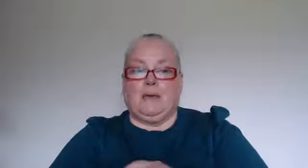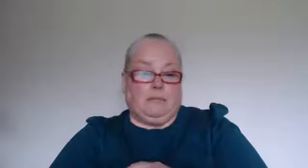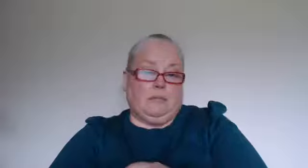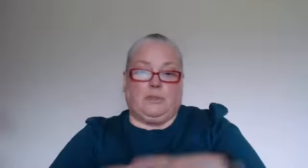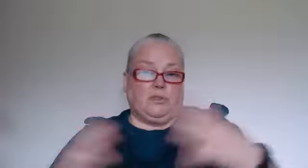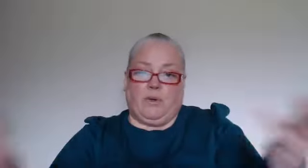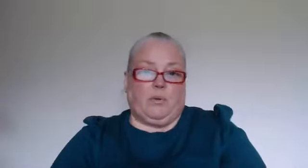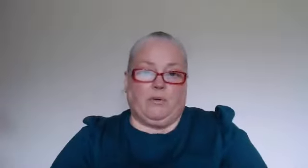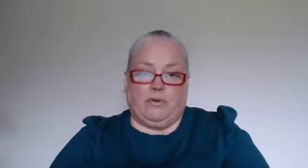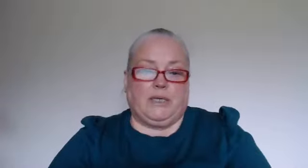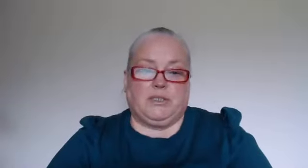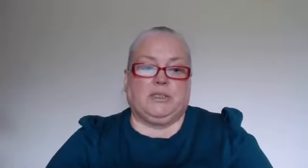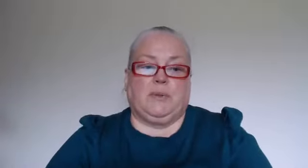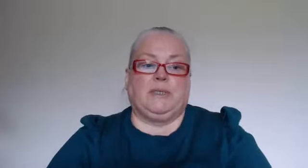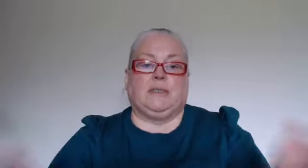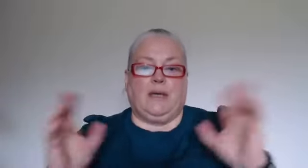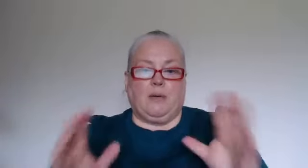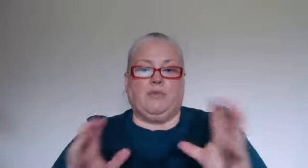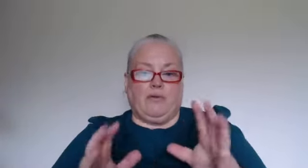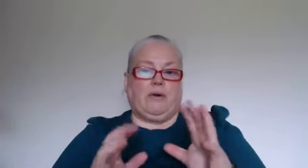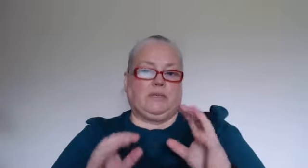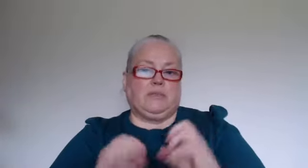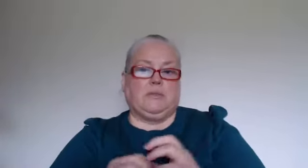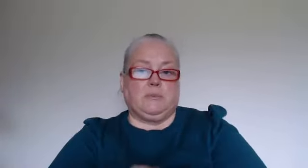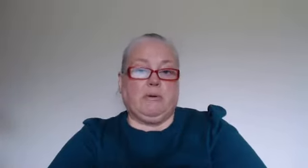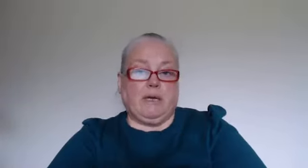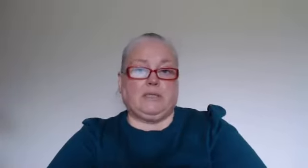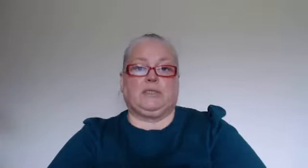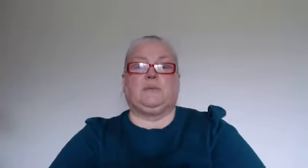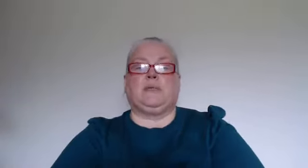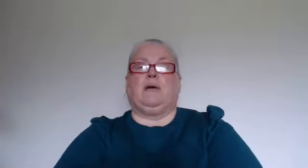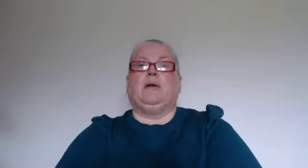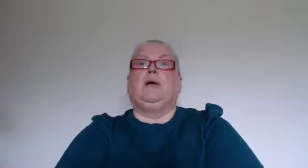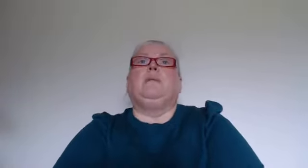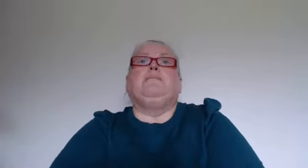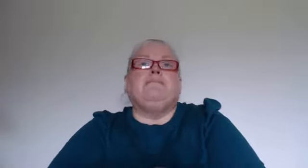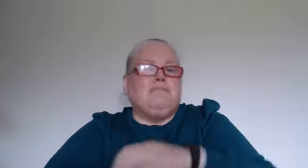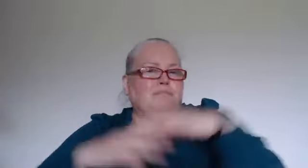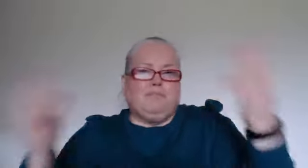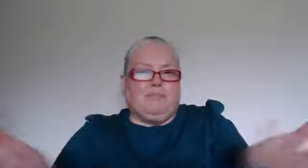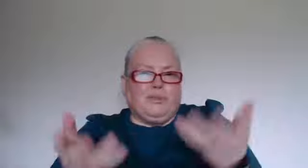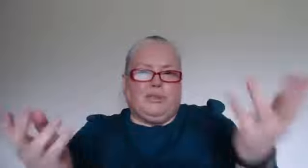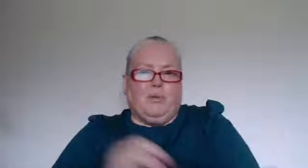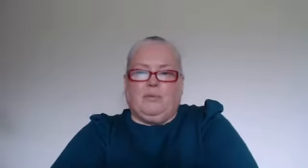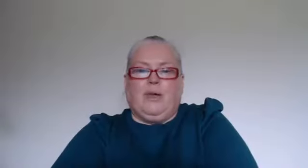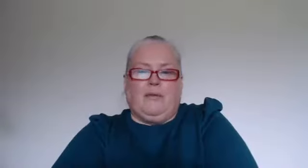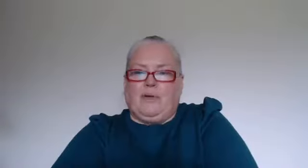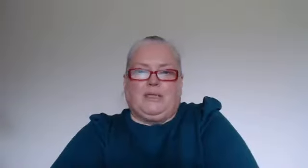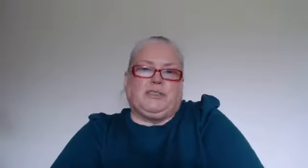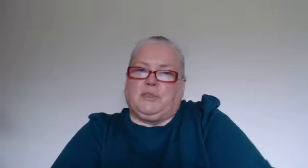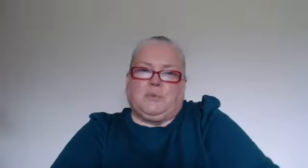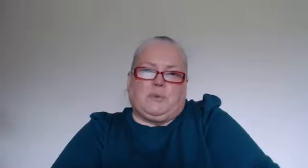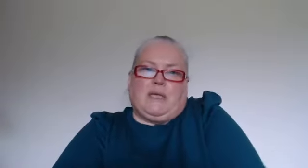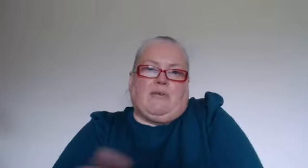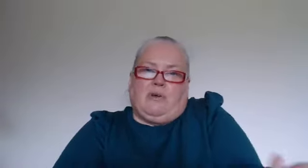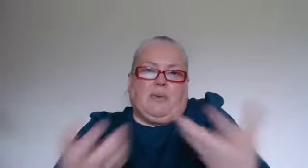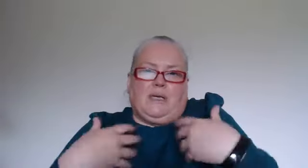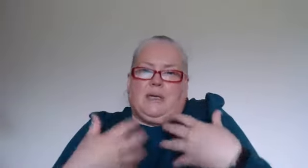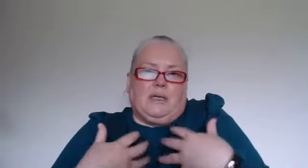It doesn't matter what relationship it is. I am referring to intimate relationships here but you know we have relationships with everybody including